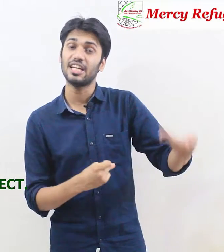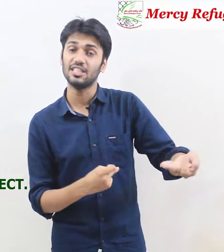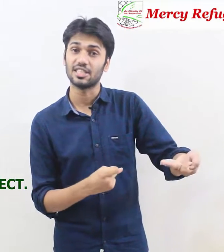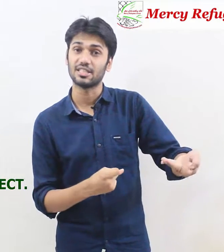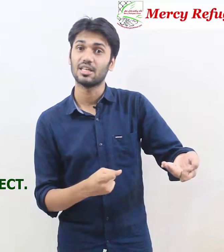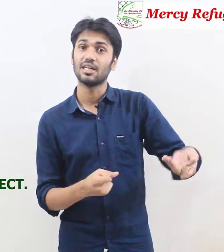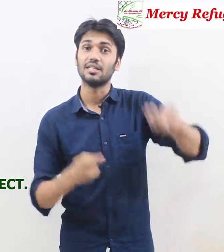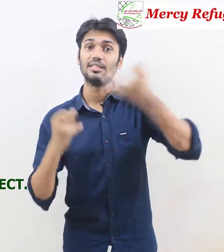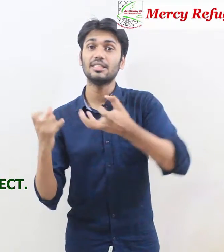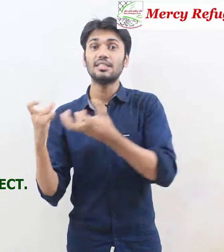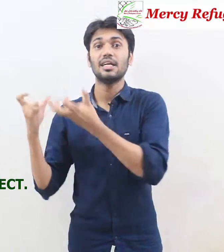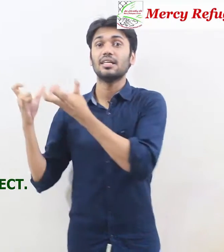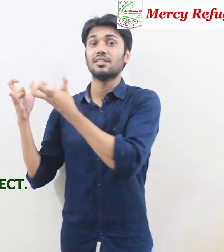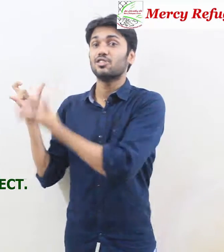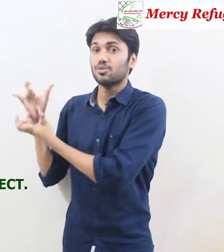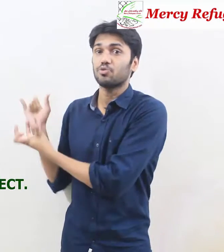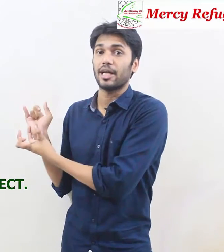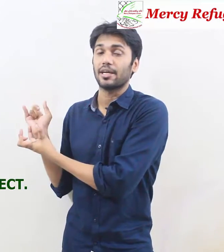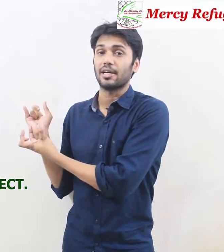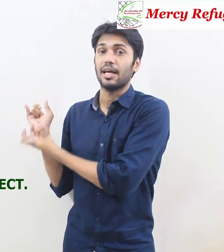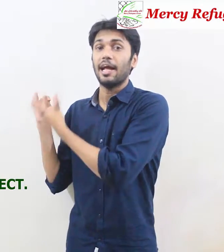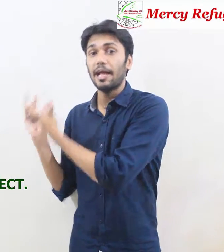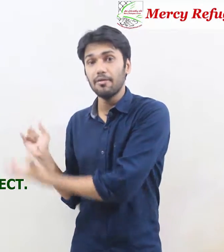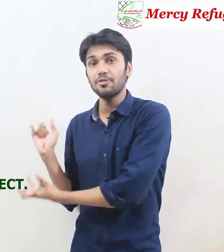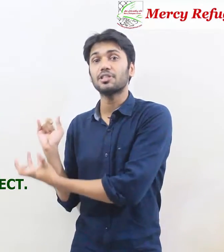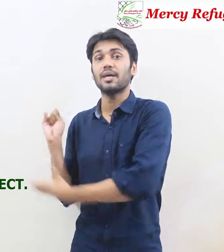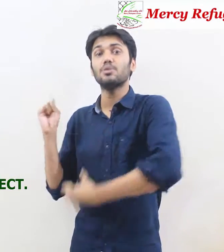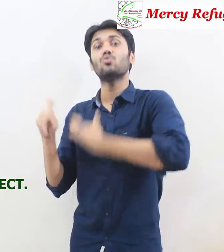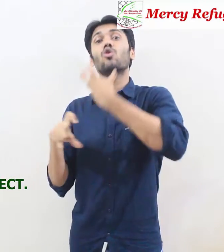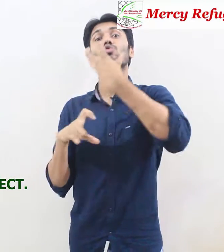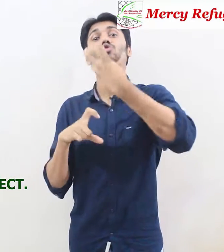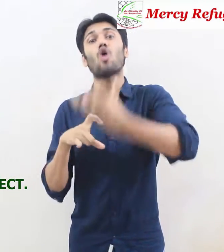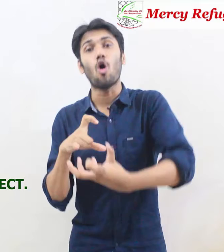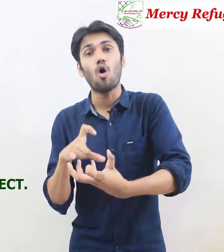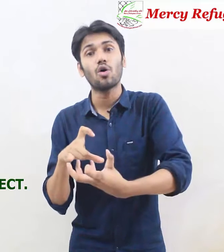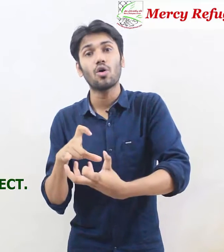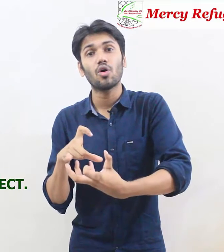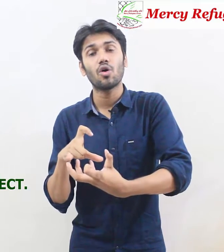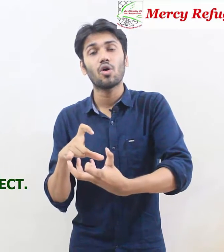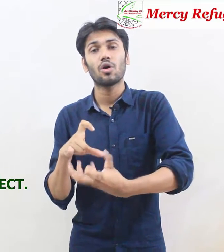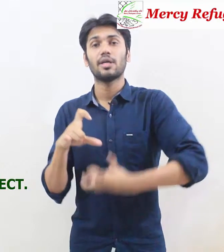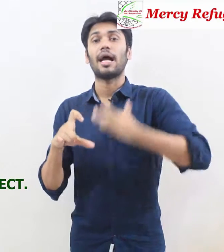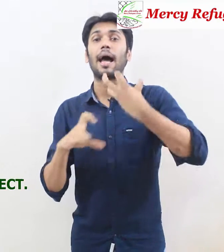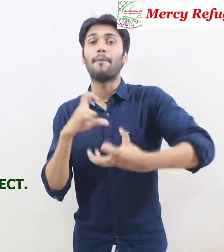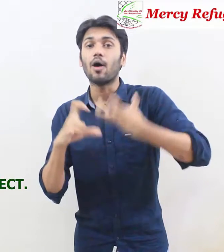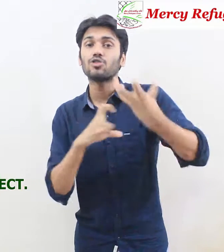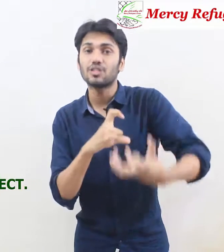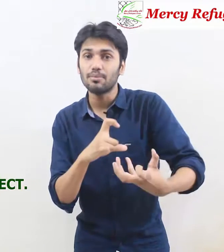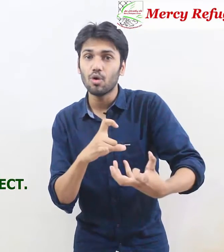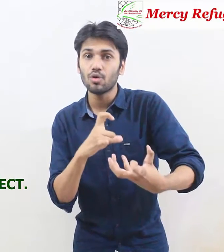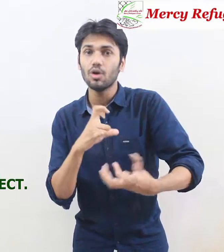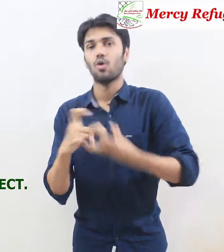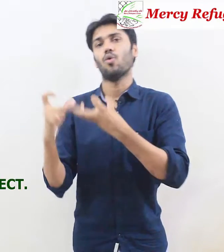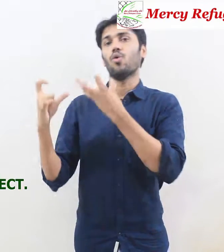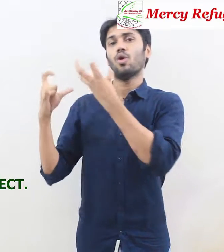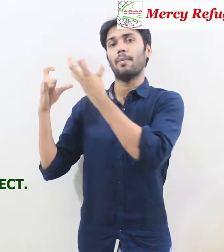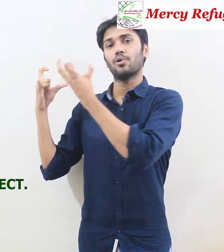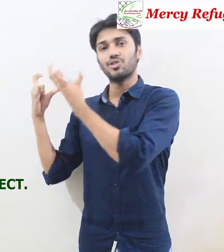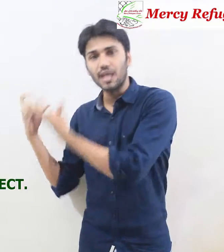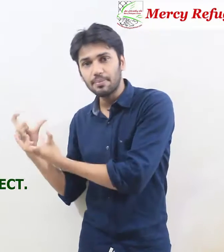changes this is the subject every time you want to talk about someone or about